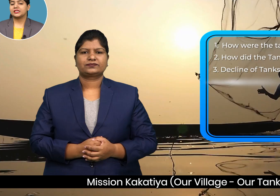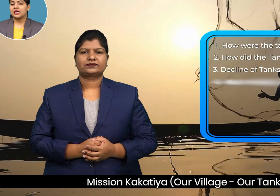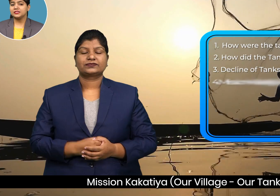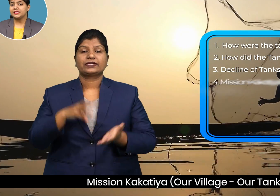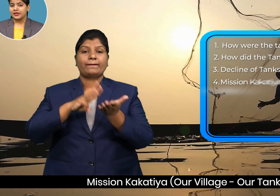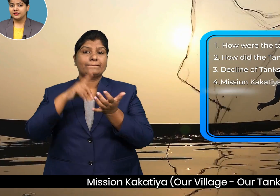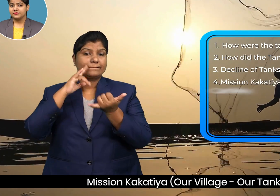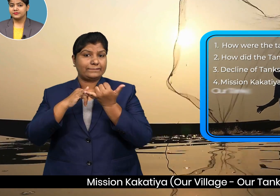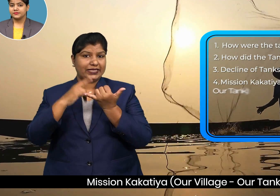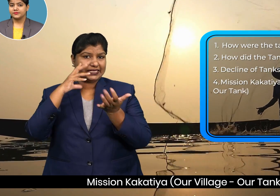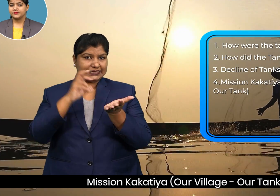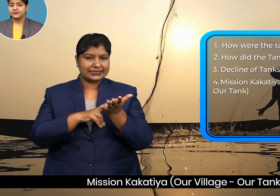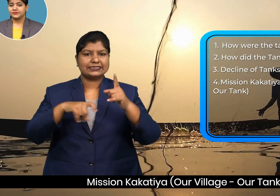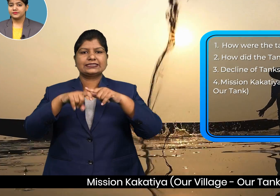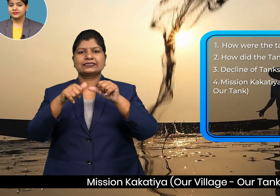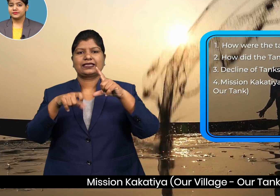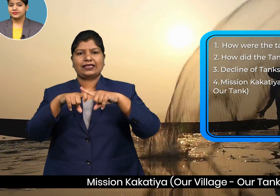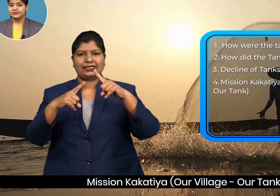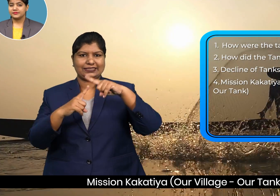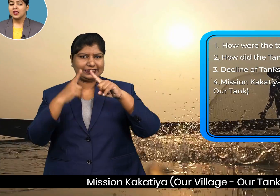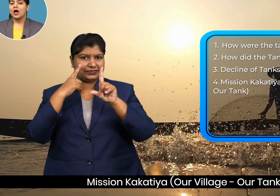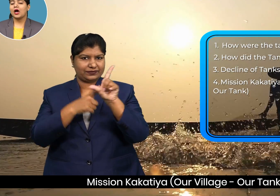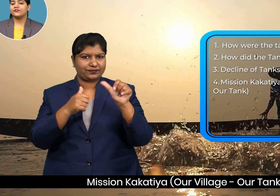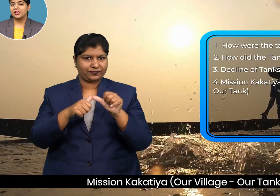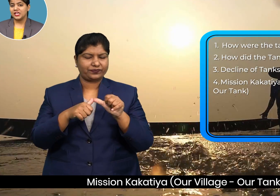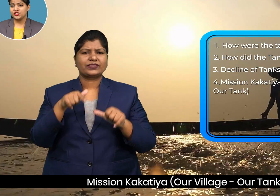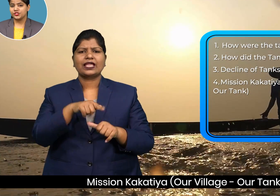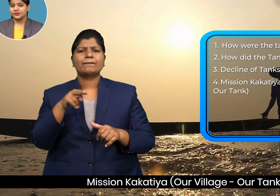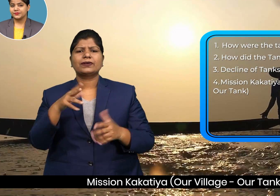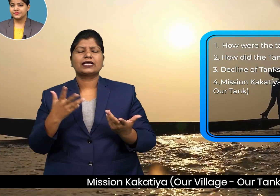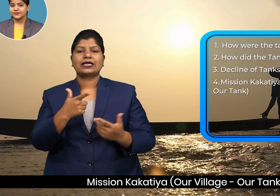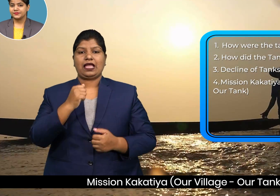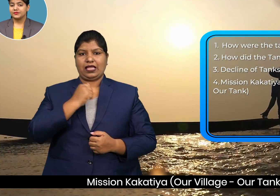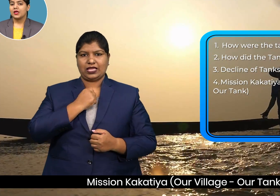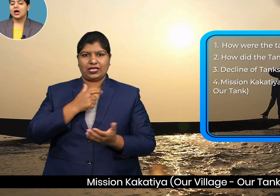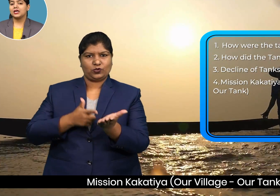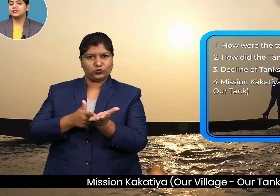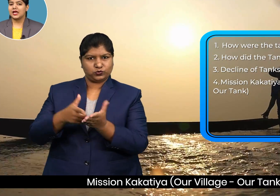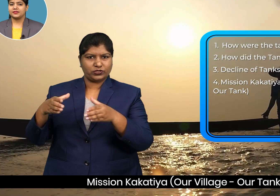Kakatiya our village our tank